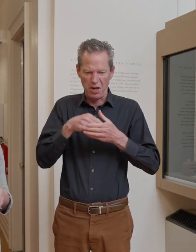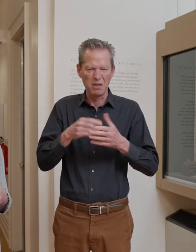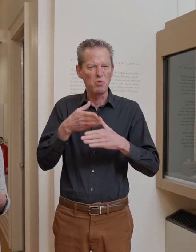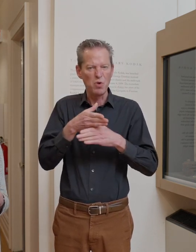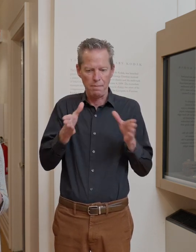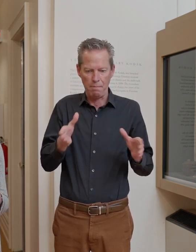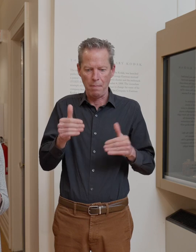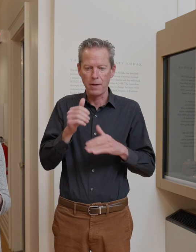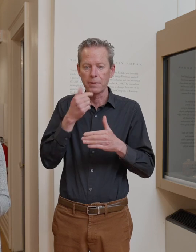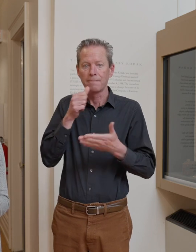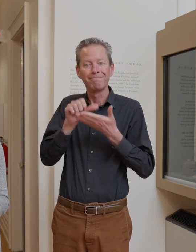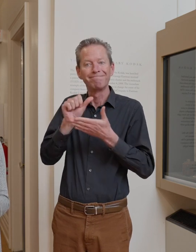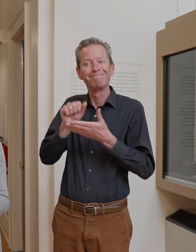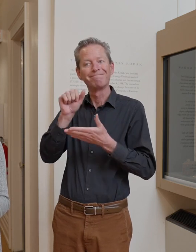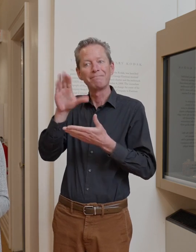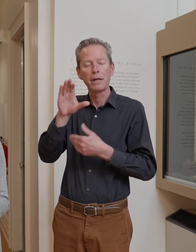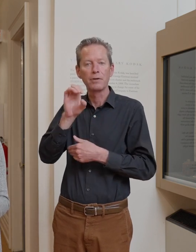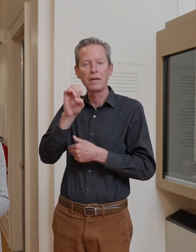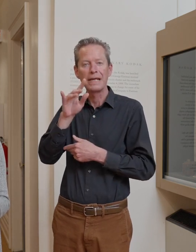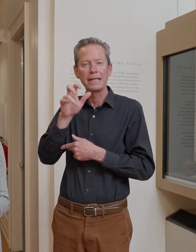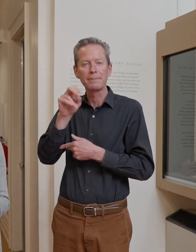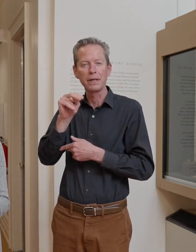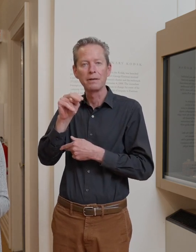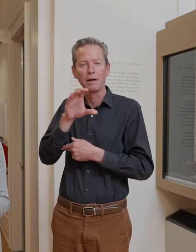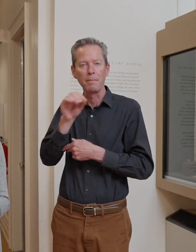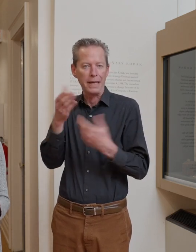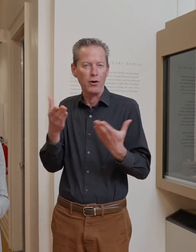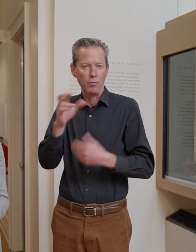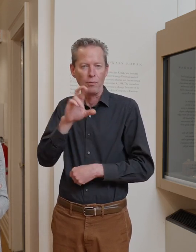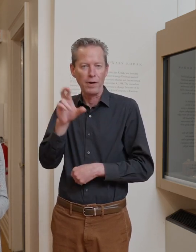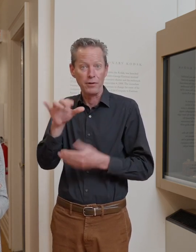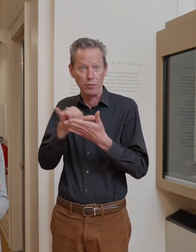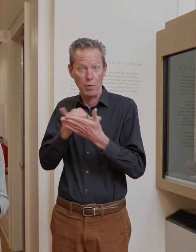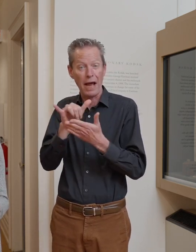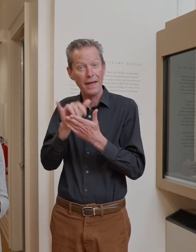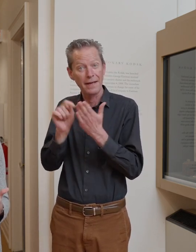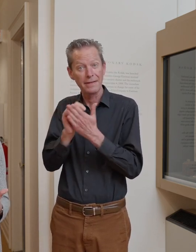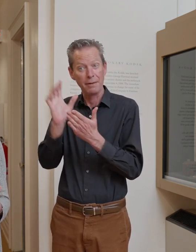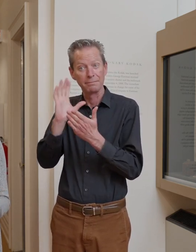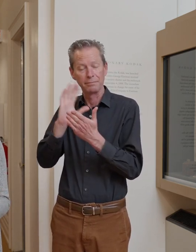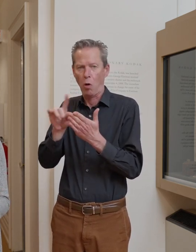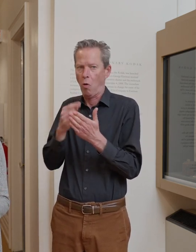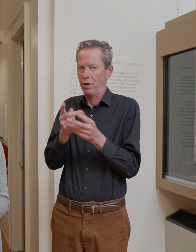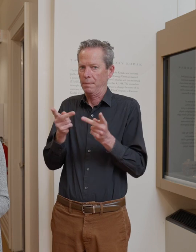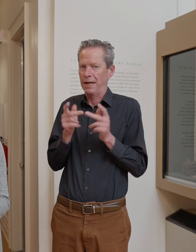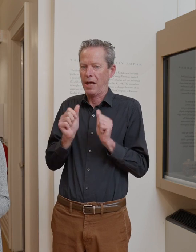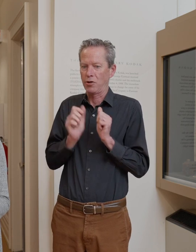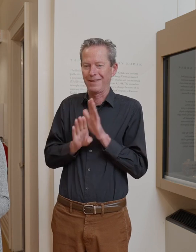and mail it back to the Eastman company here in Rochester, New York, which at the time was the only place that could process your film for you.